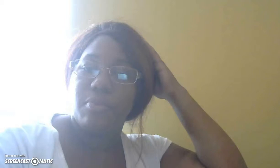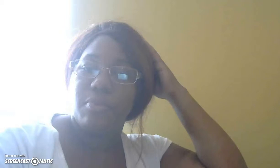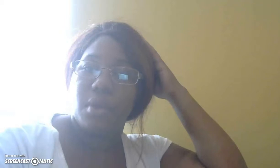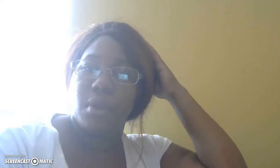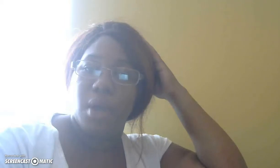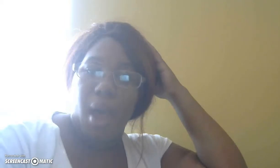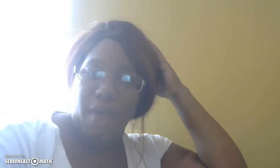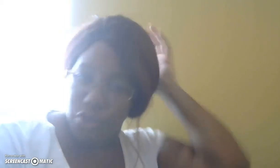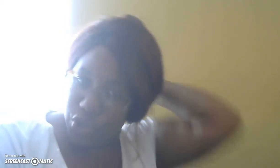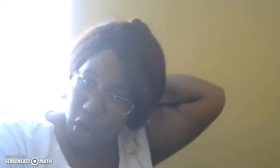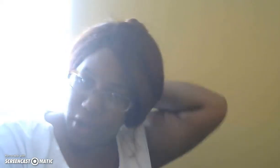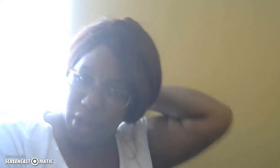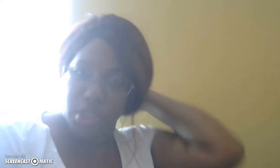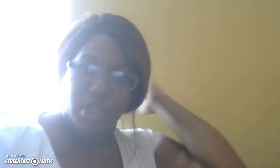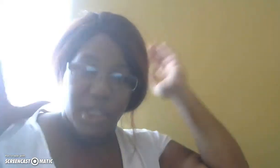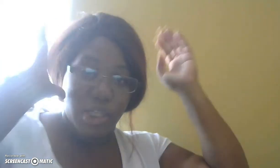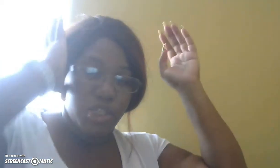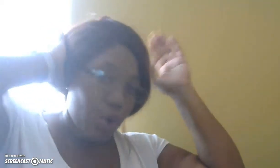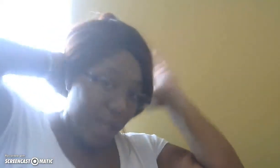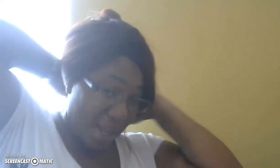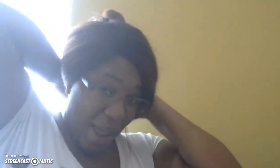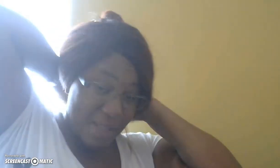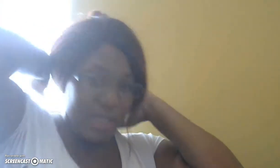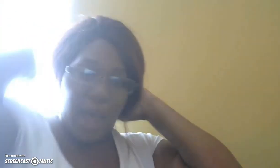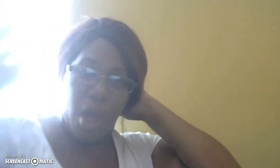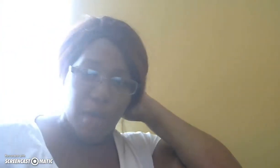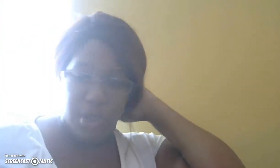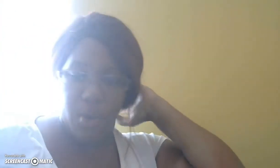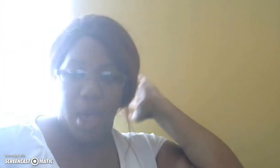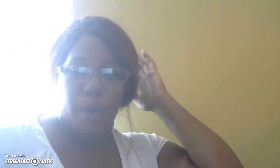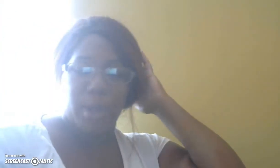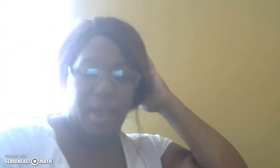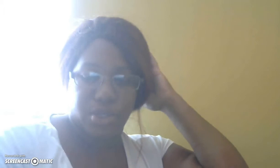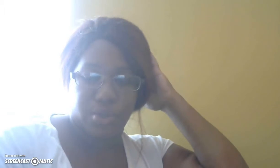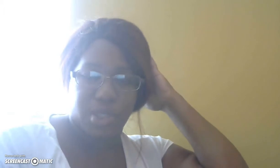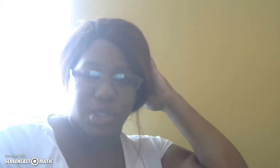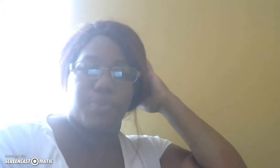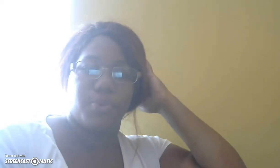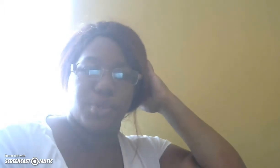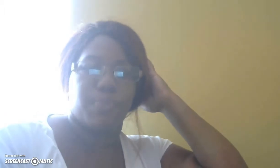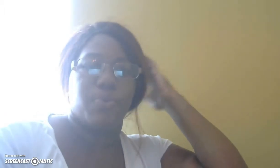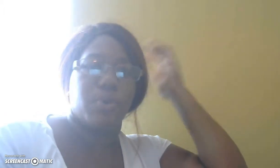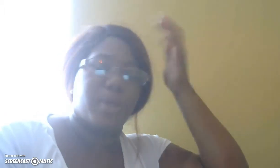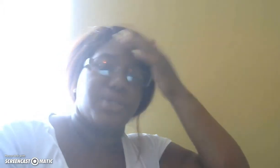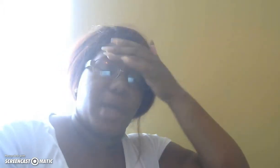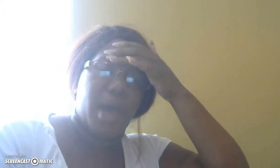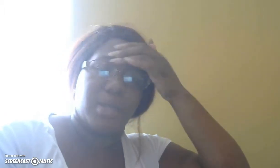hey folks it's your girl here Tanisha Tanisha's online class.com so I want to ask you a simple simple question guys